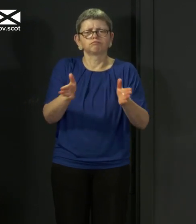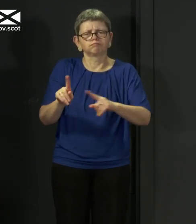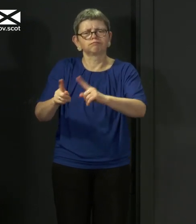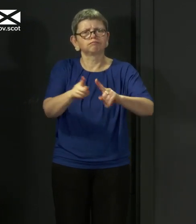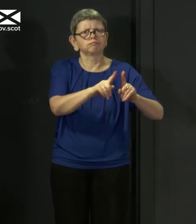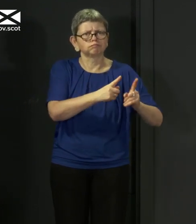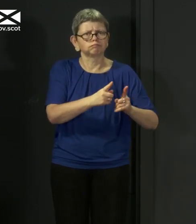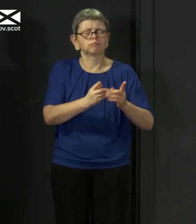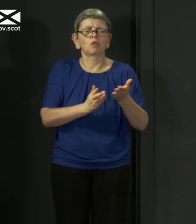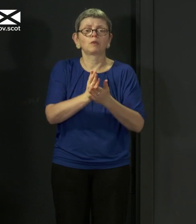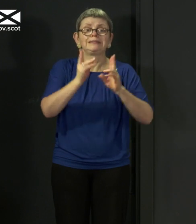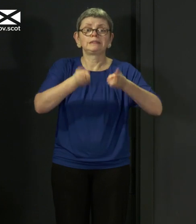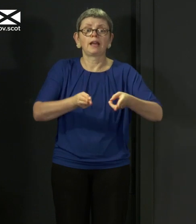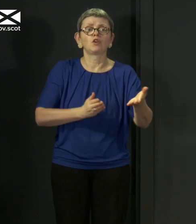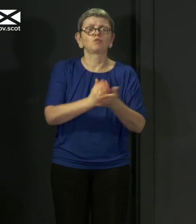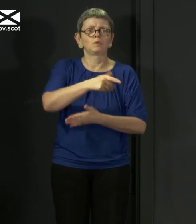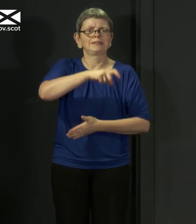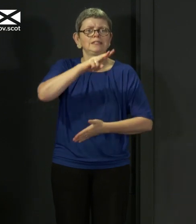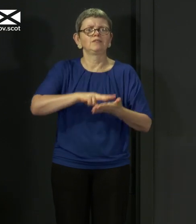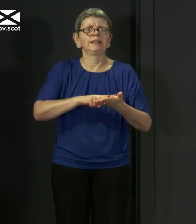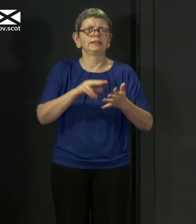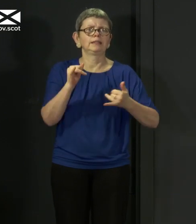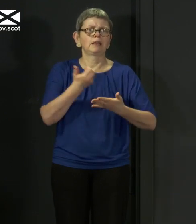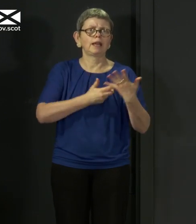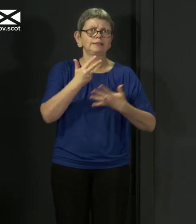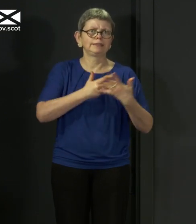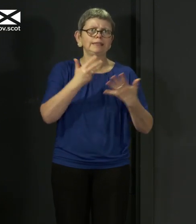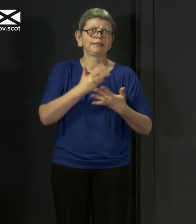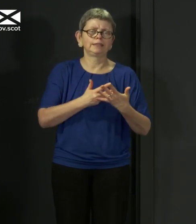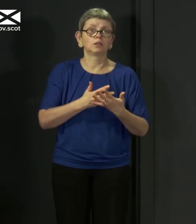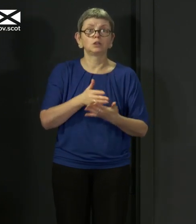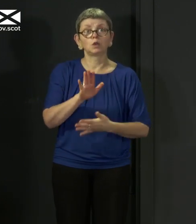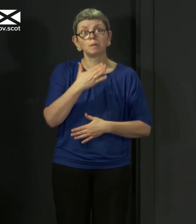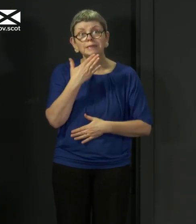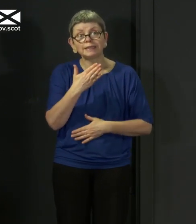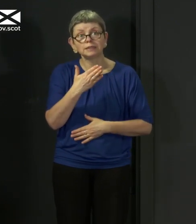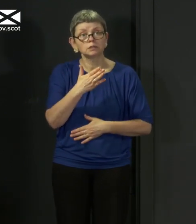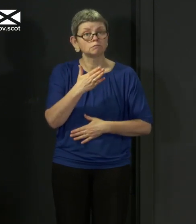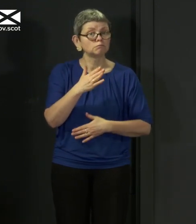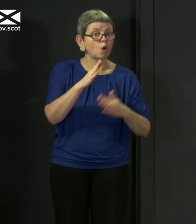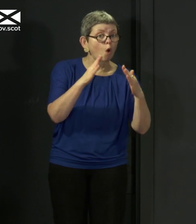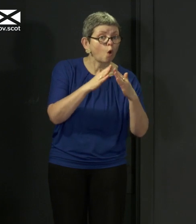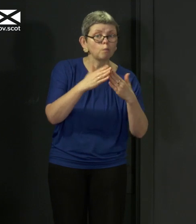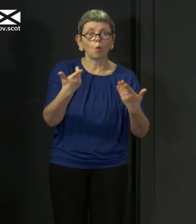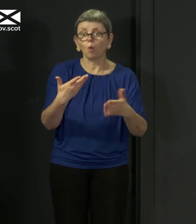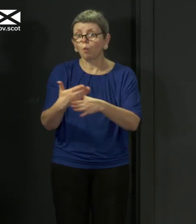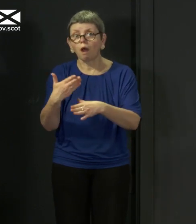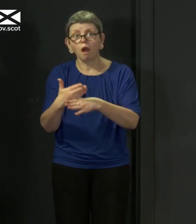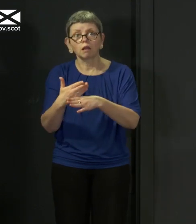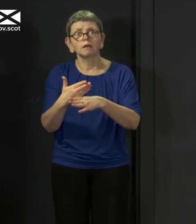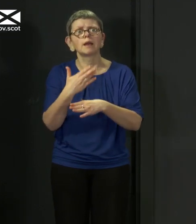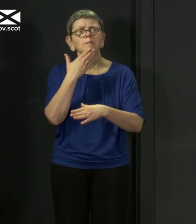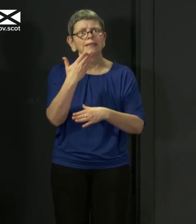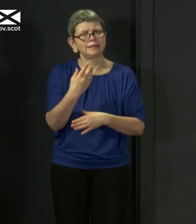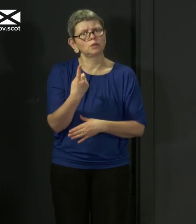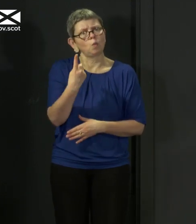this pandemic. I invite all of you at home and those taking part in essential work across the country to join us at that